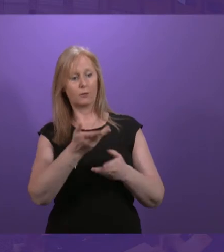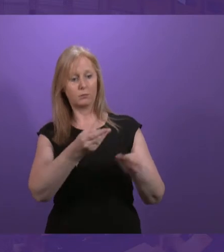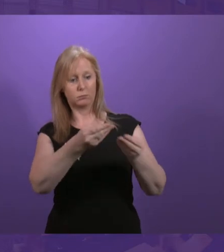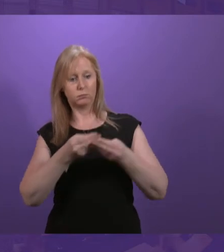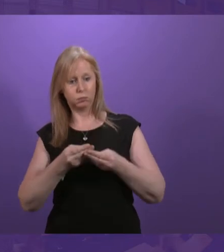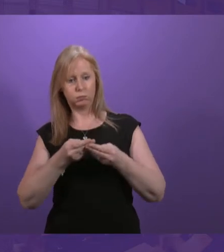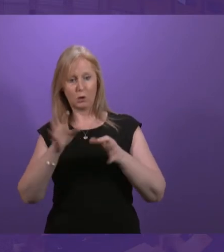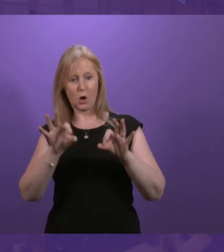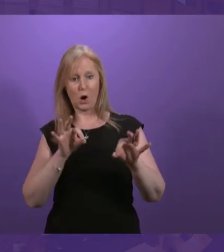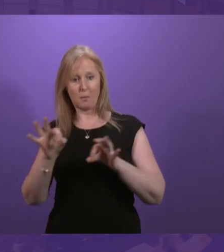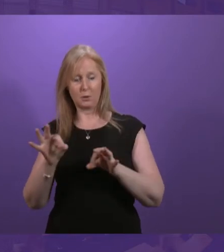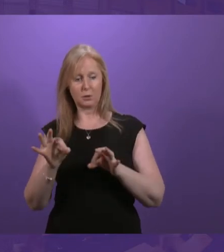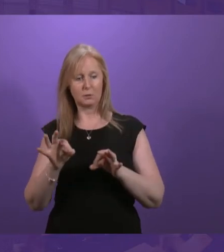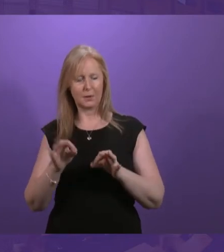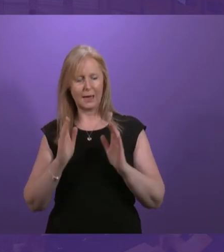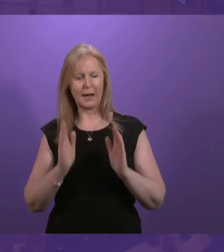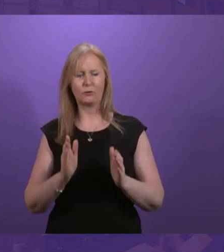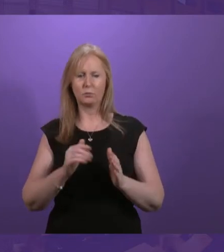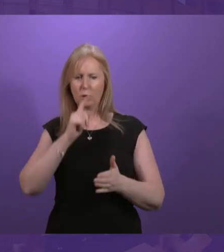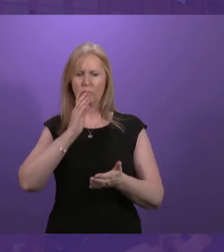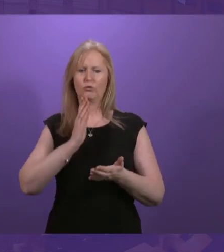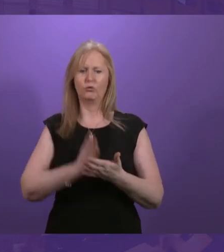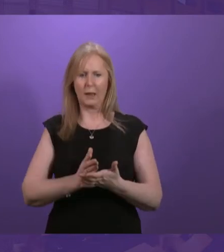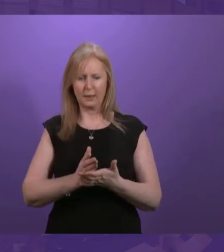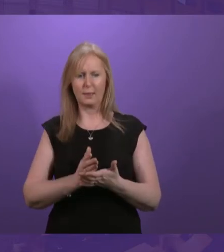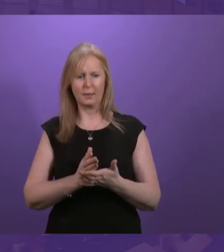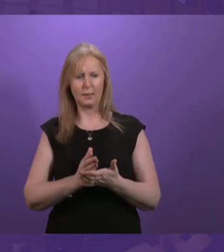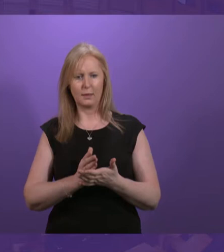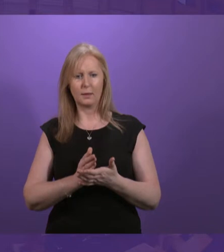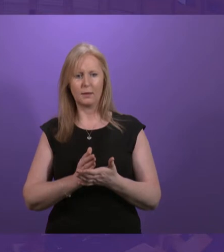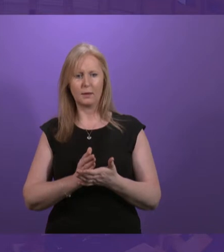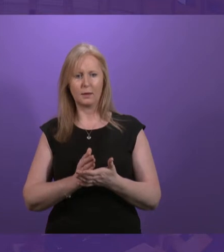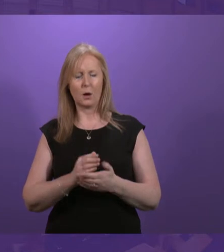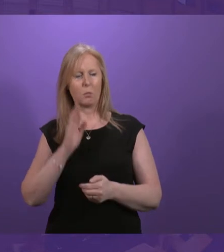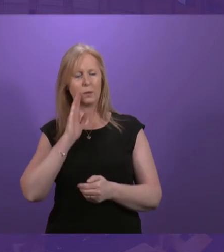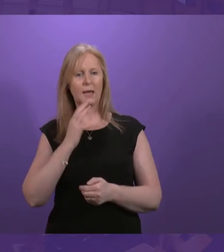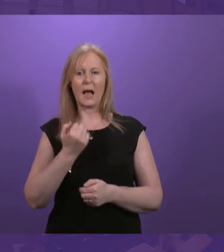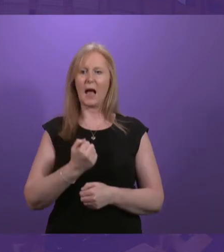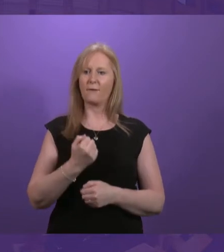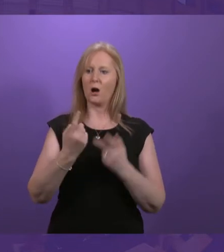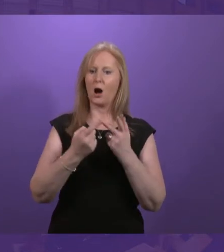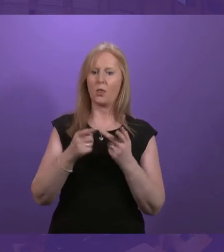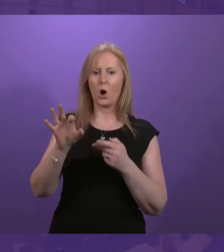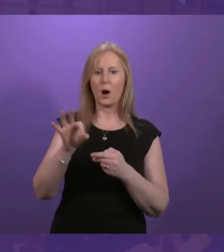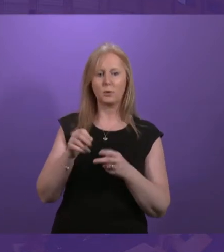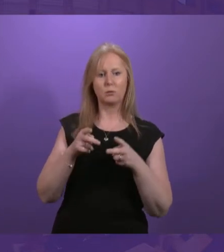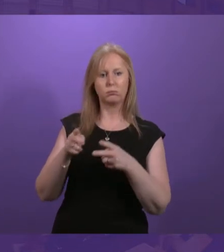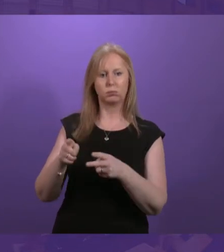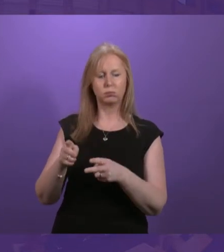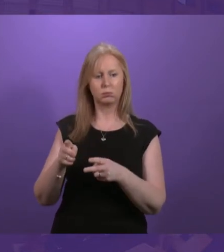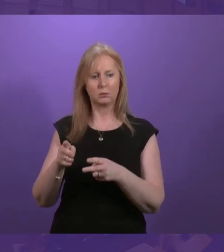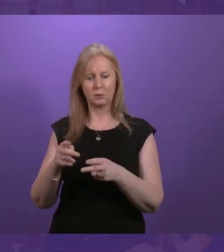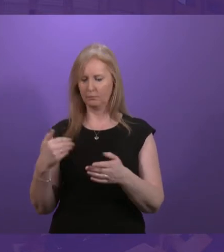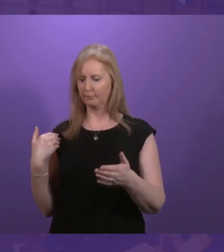forward. But make it realistic. Don't pretend to people that you have an alternative. Because at this point, you've